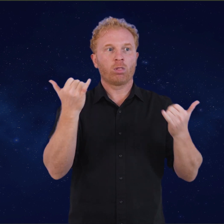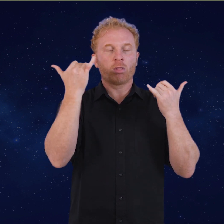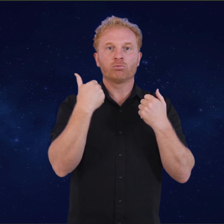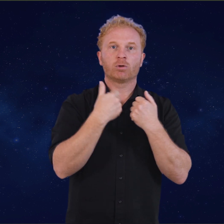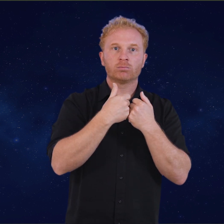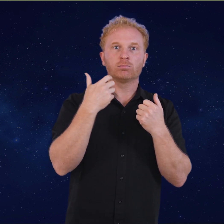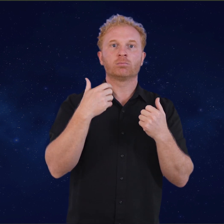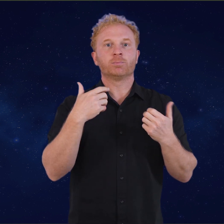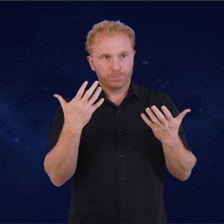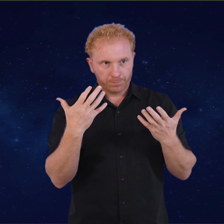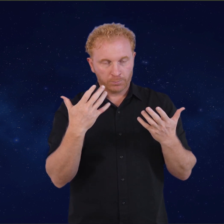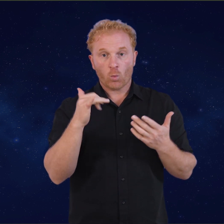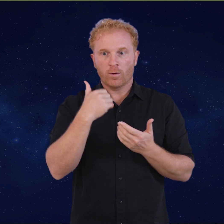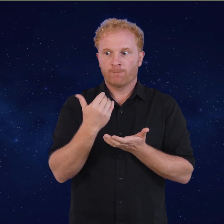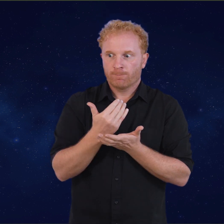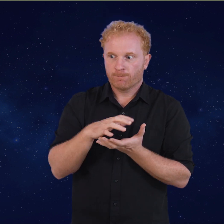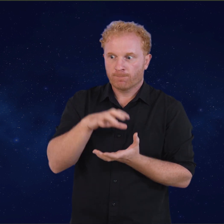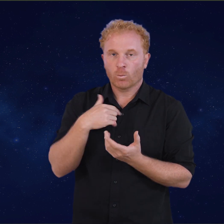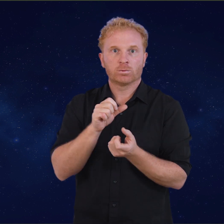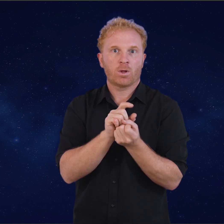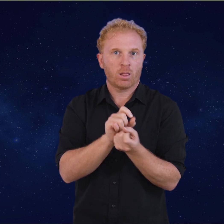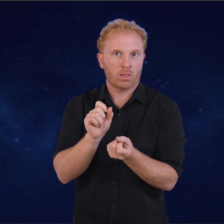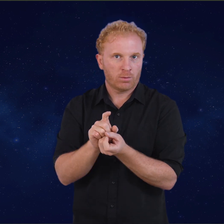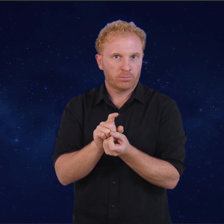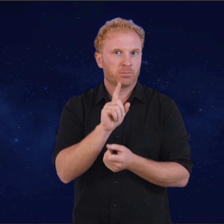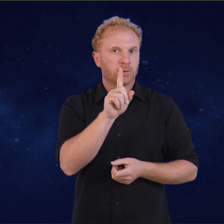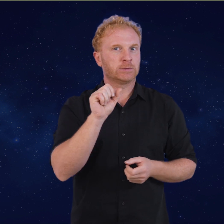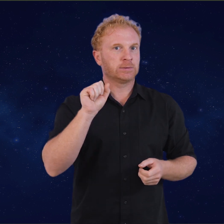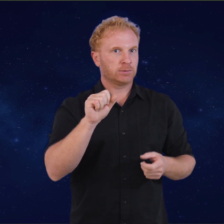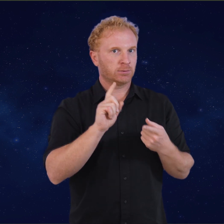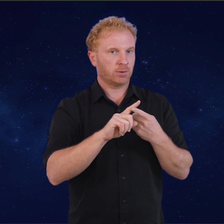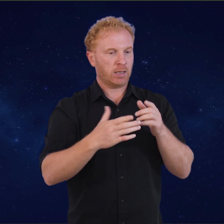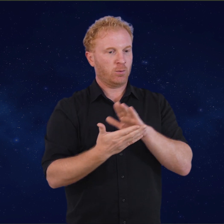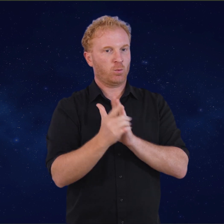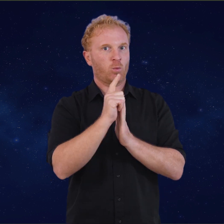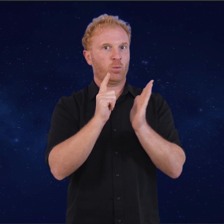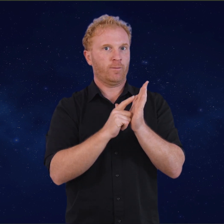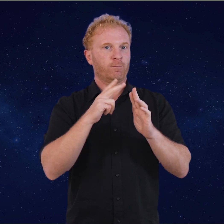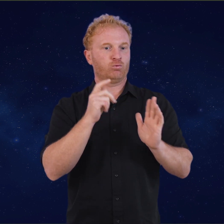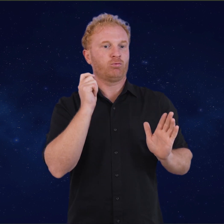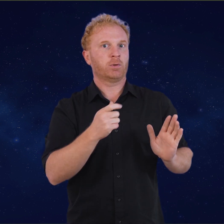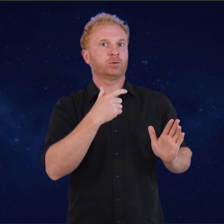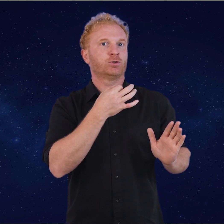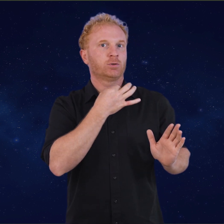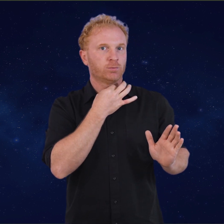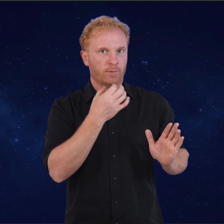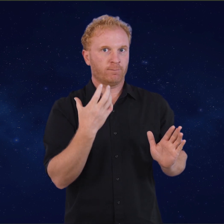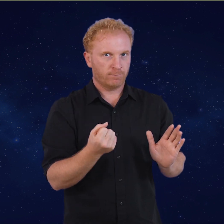Substances for Any Recreational Purposes, and Any Possession or Distribution are Subject to Criminal